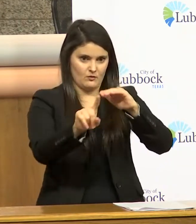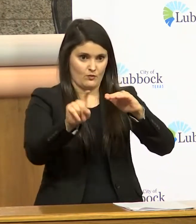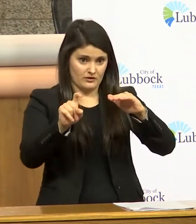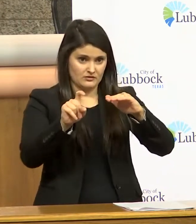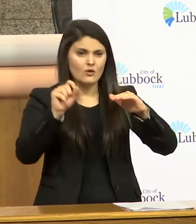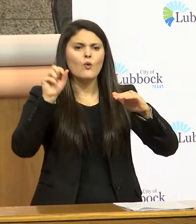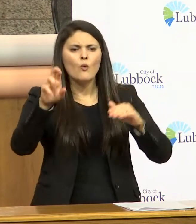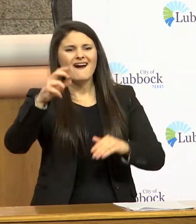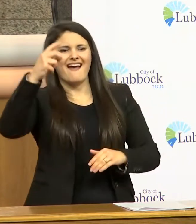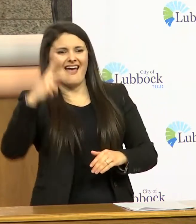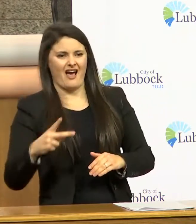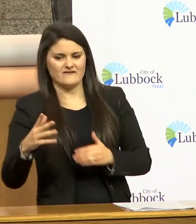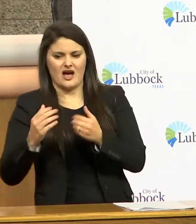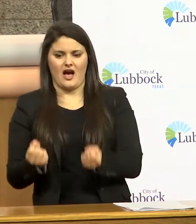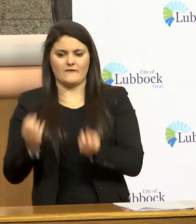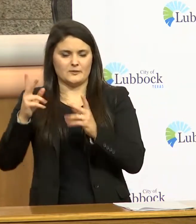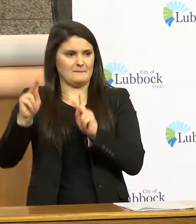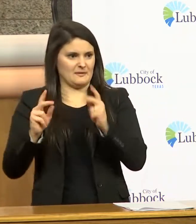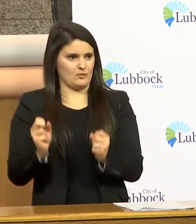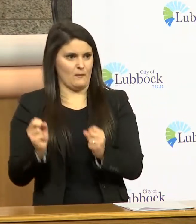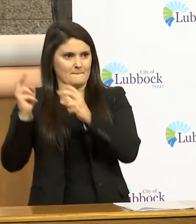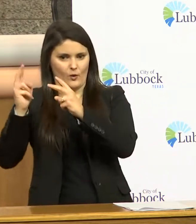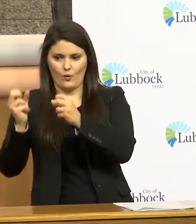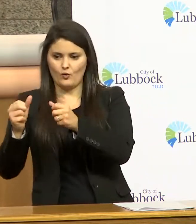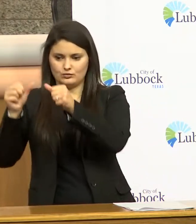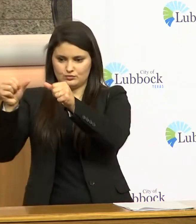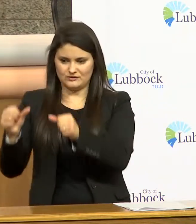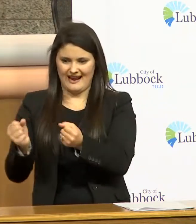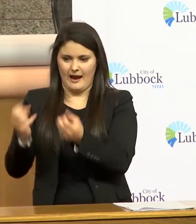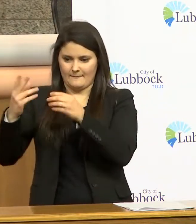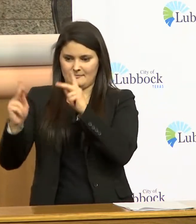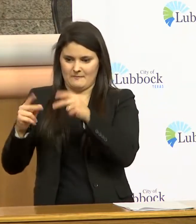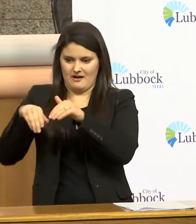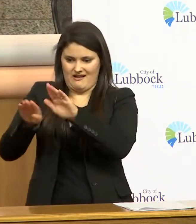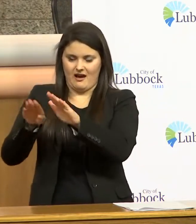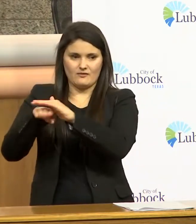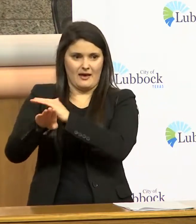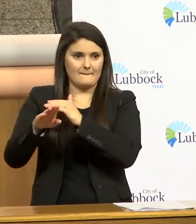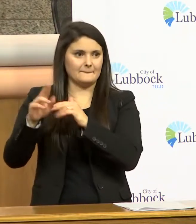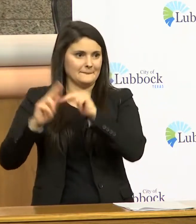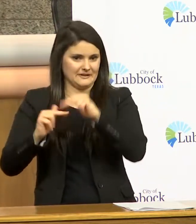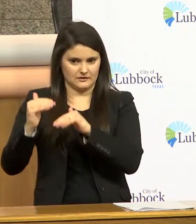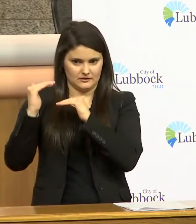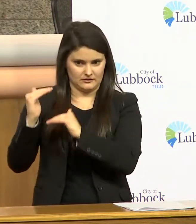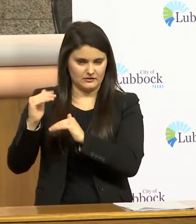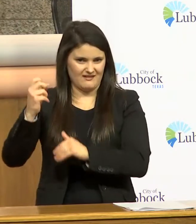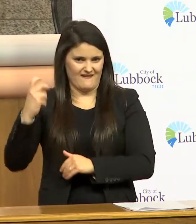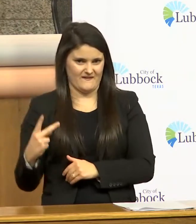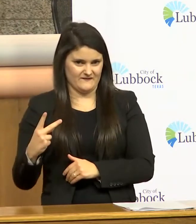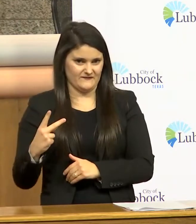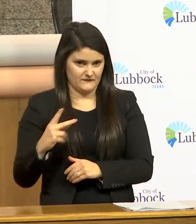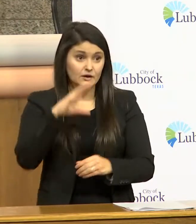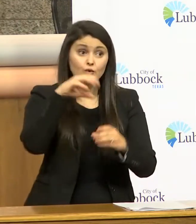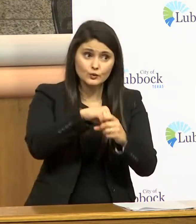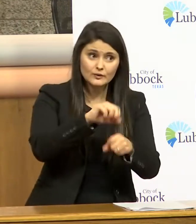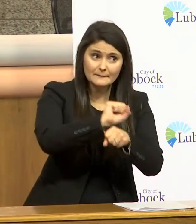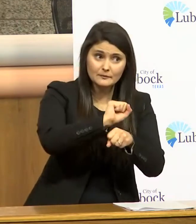posted occupancy levels whichever is less and that those numbers those max numbers include the employees